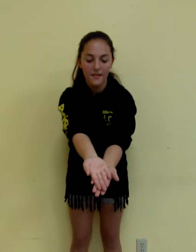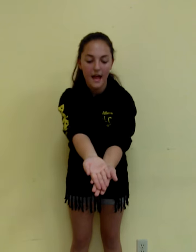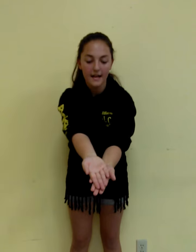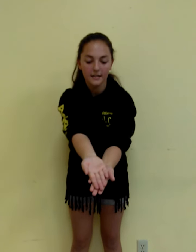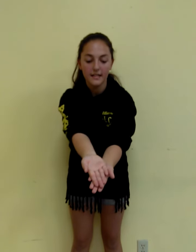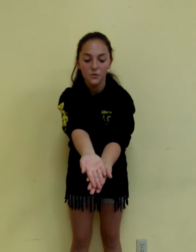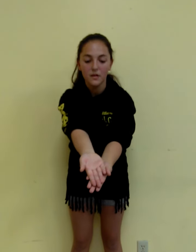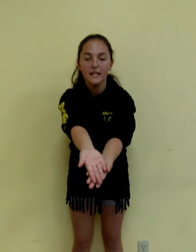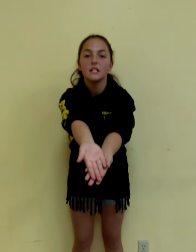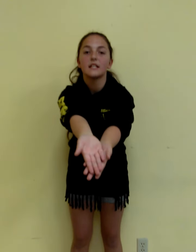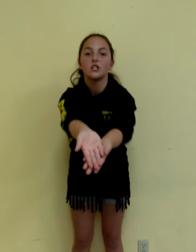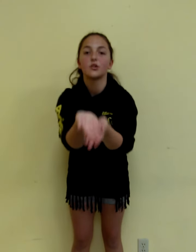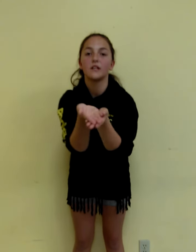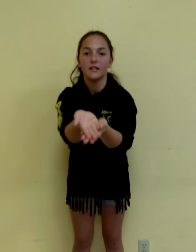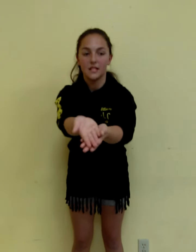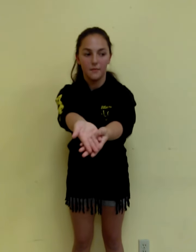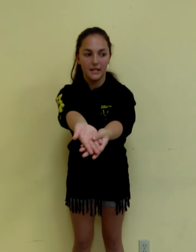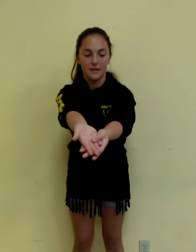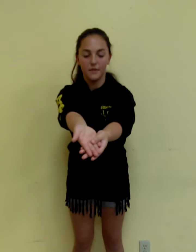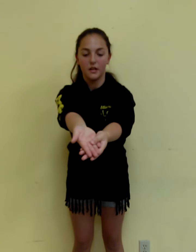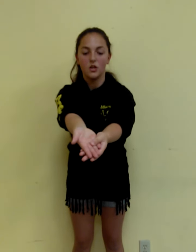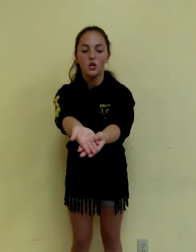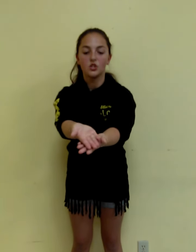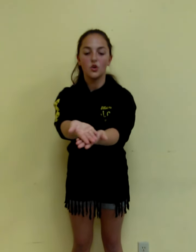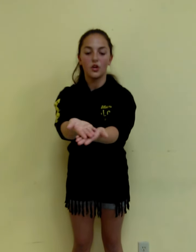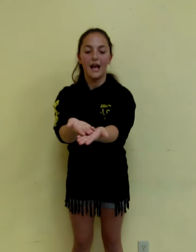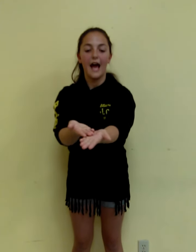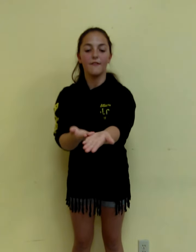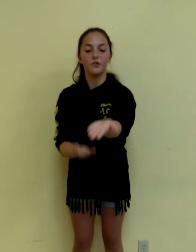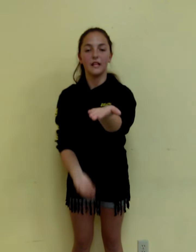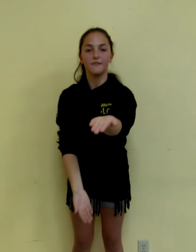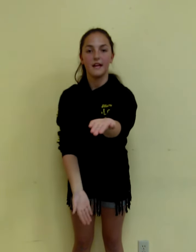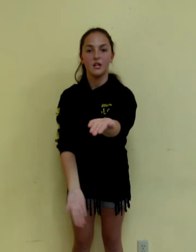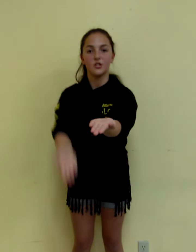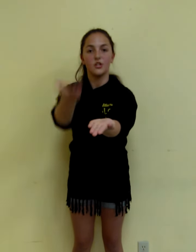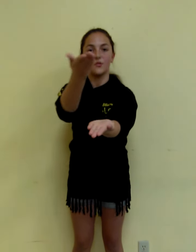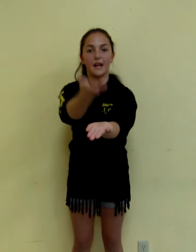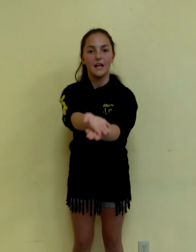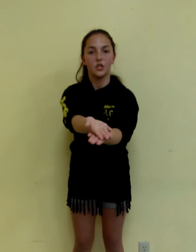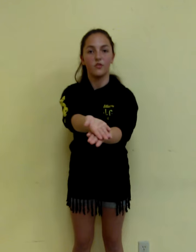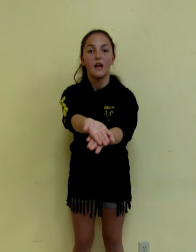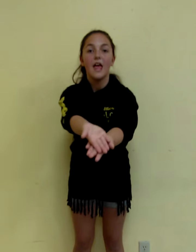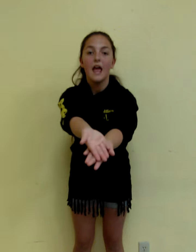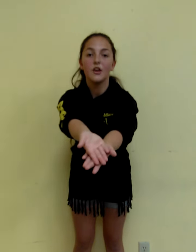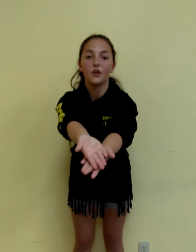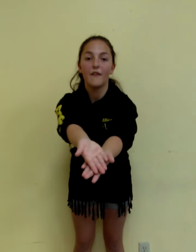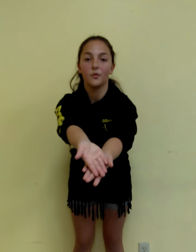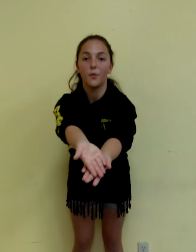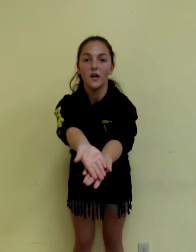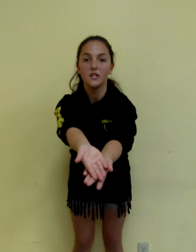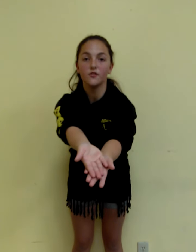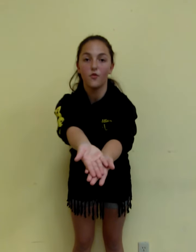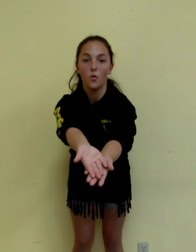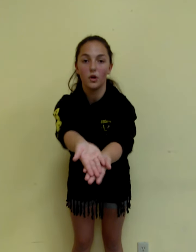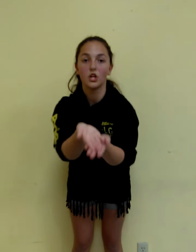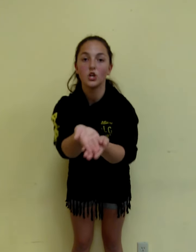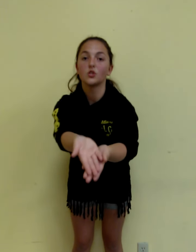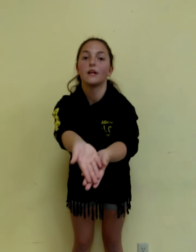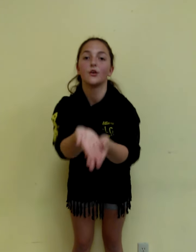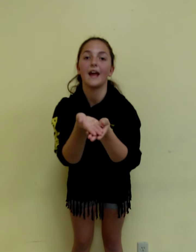this one is like you're giving somebody something. So you're going to have your left hand under and your right hand over and you have your body forward. So like you're